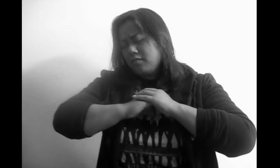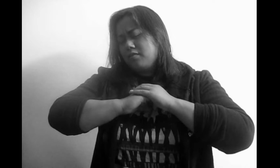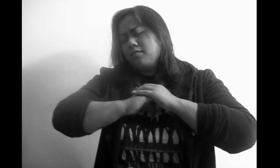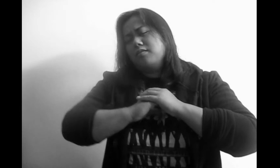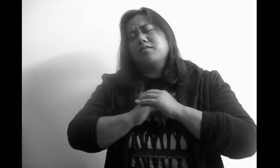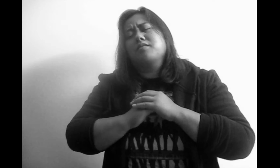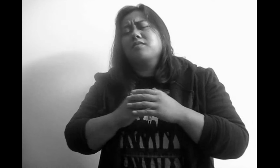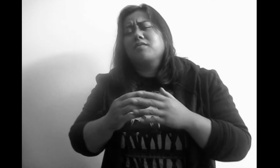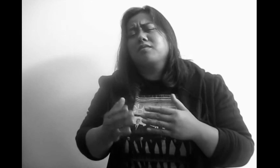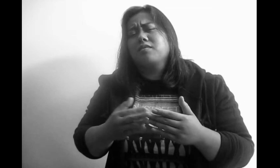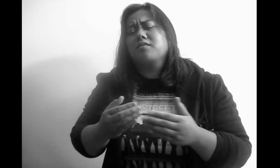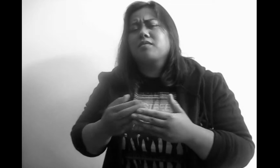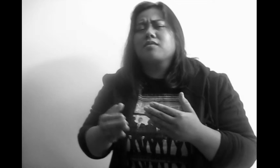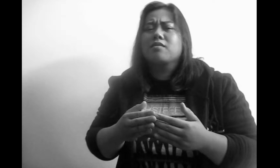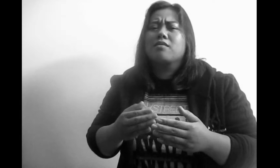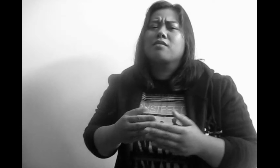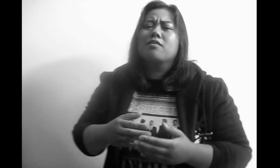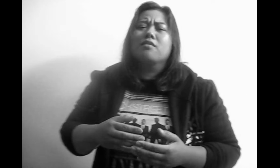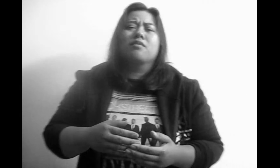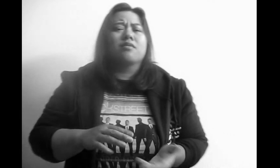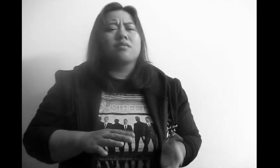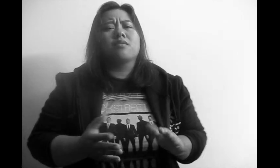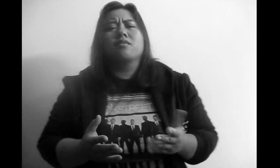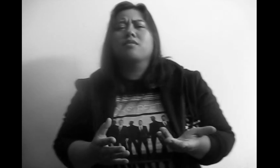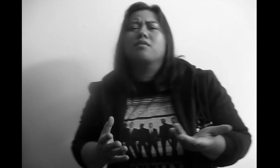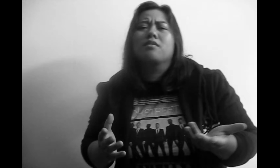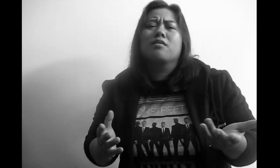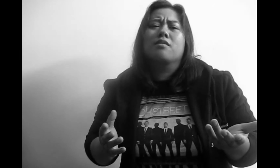Though it kills me to say it now Baby I'll get over you